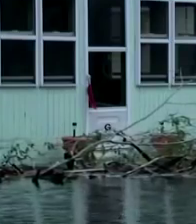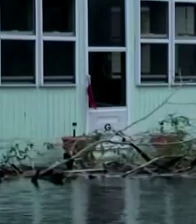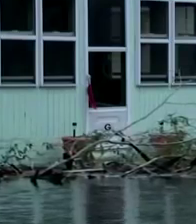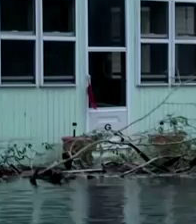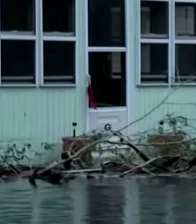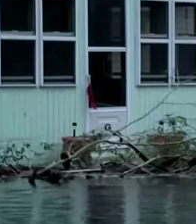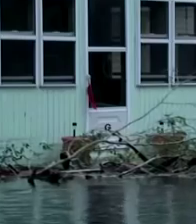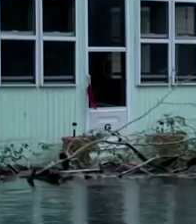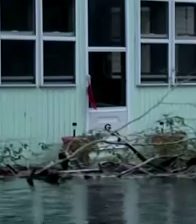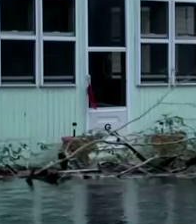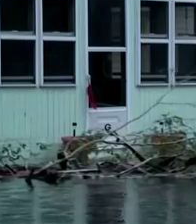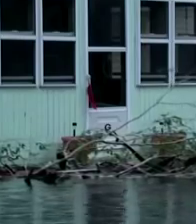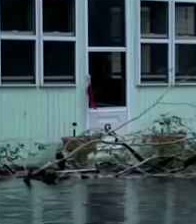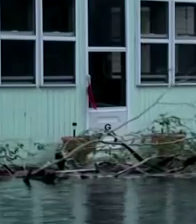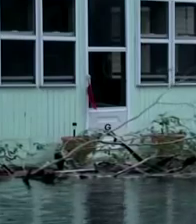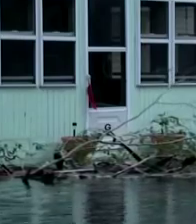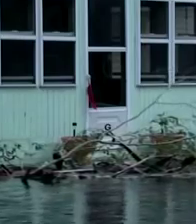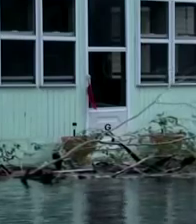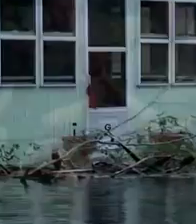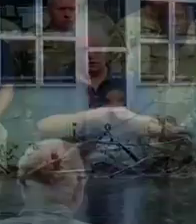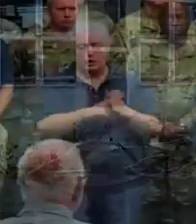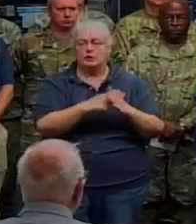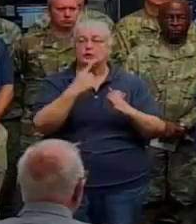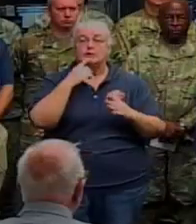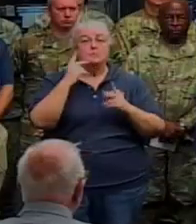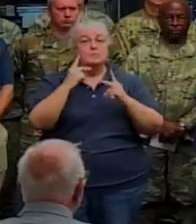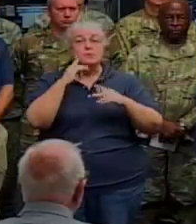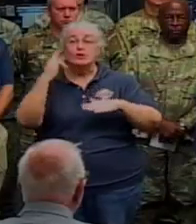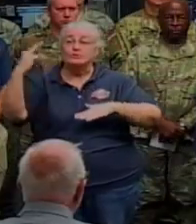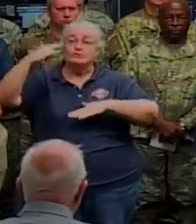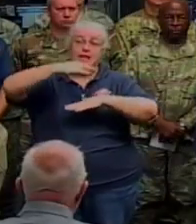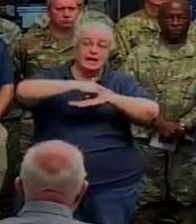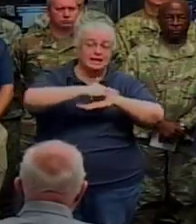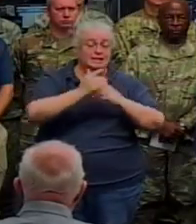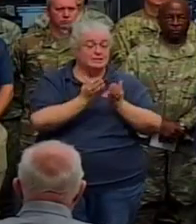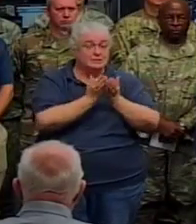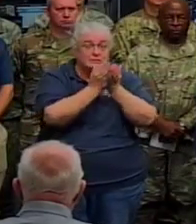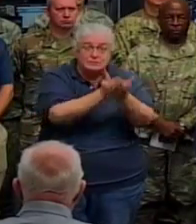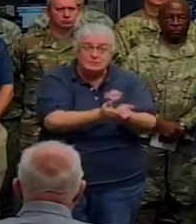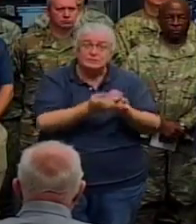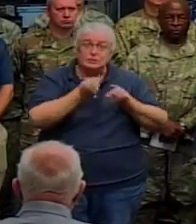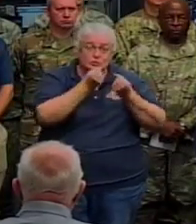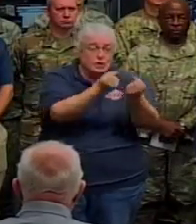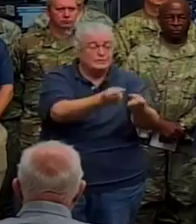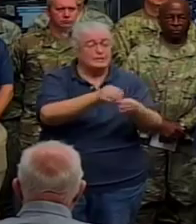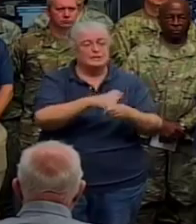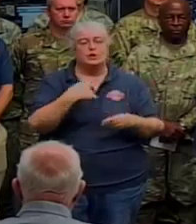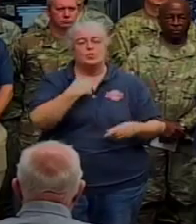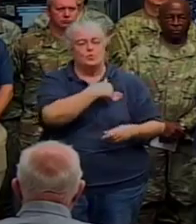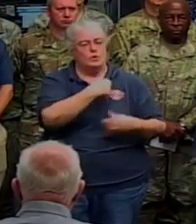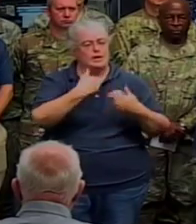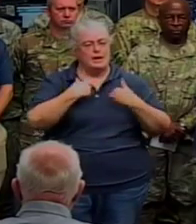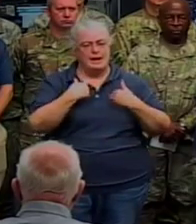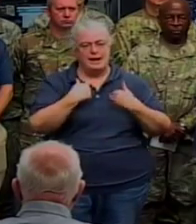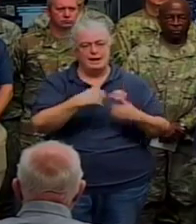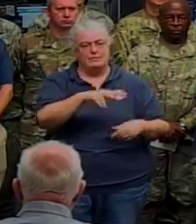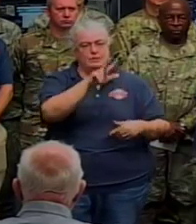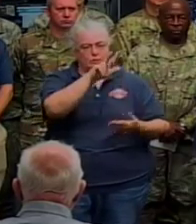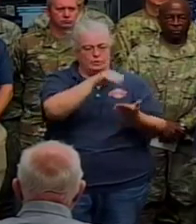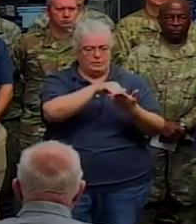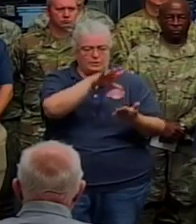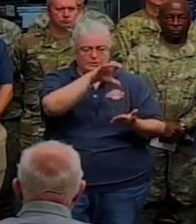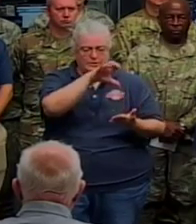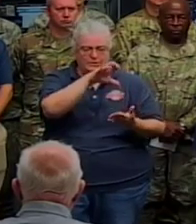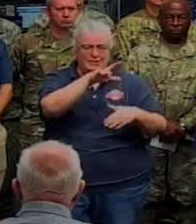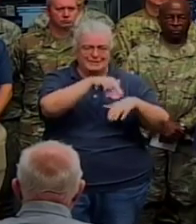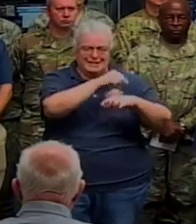already underway. Help is coming by air, land, and sea. We have 3,500 Florida National Guard with